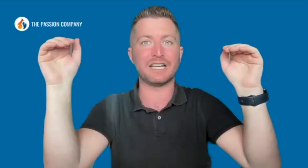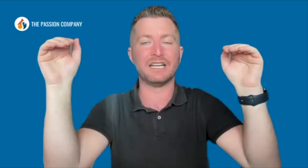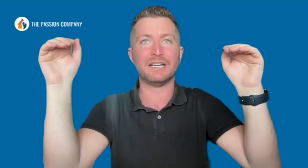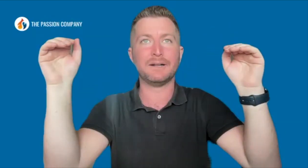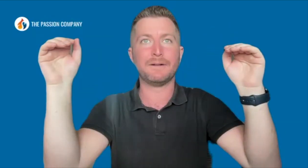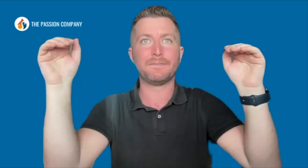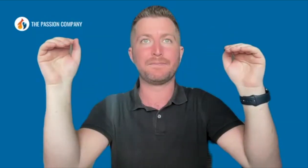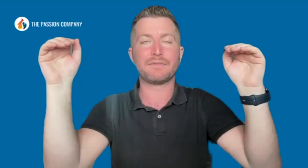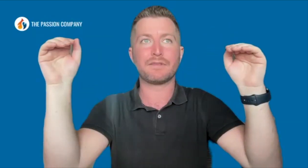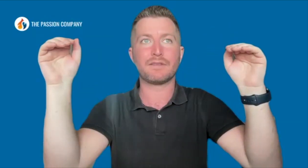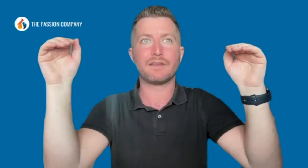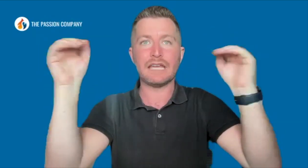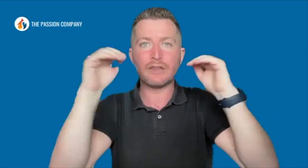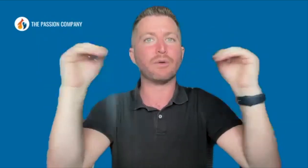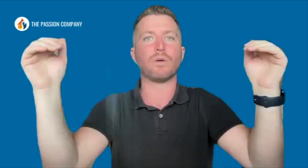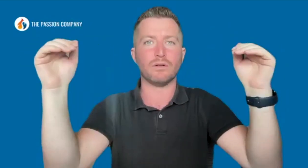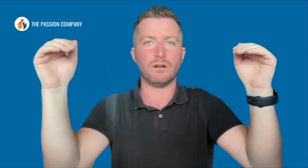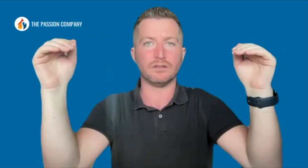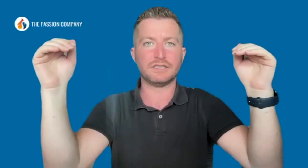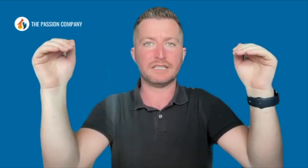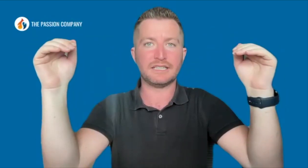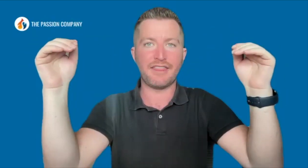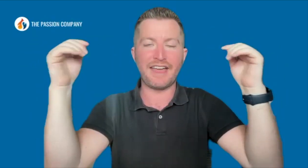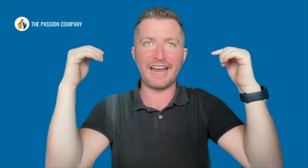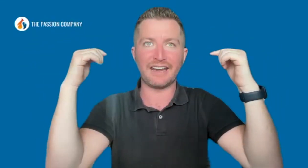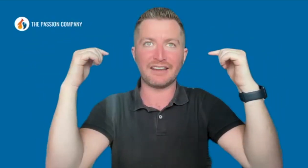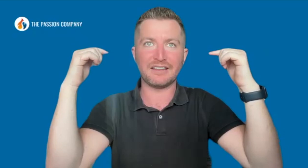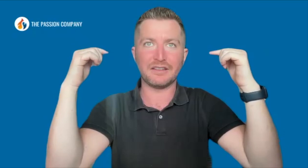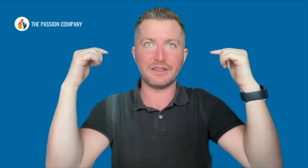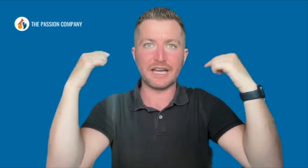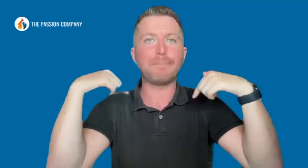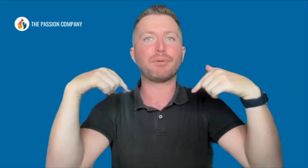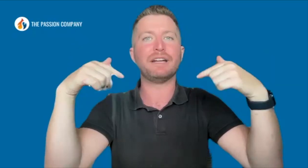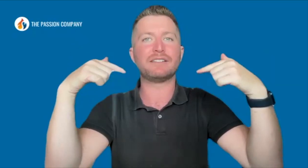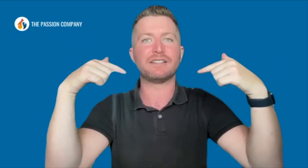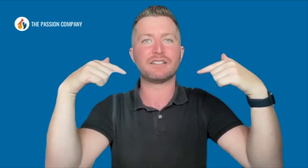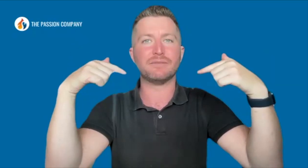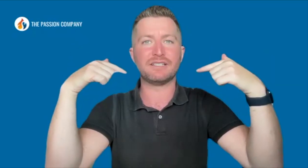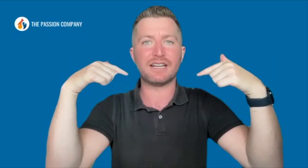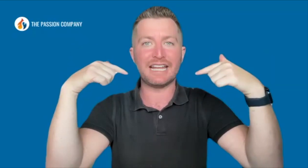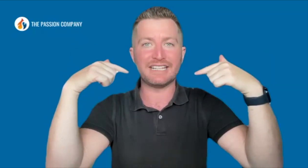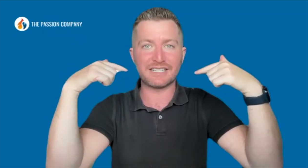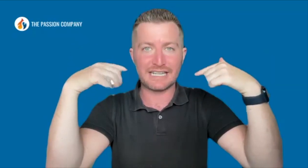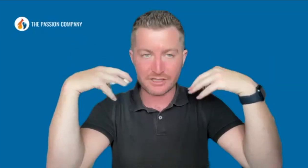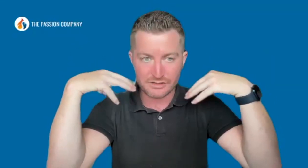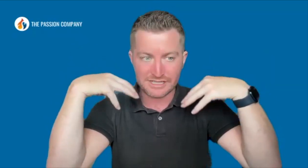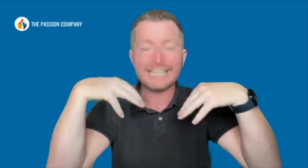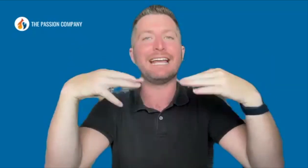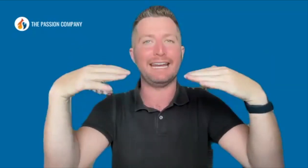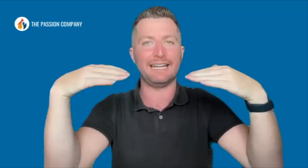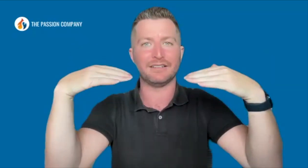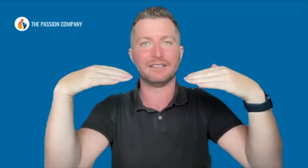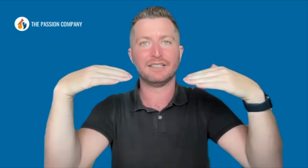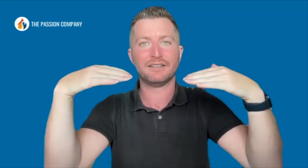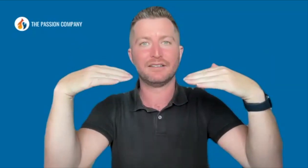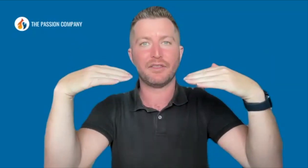in the world that the operating system is dictating the